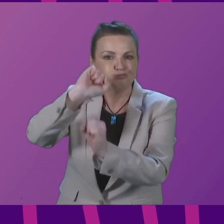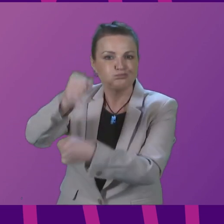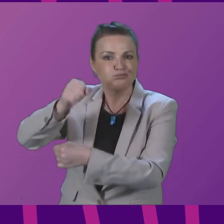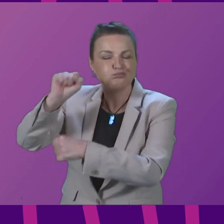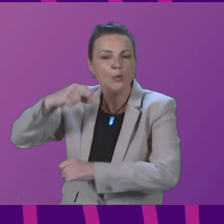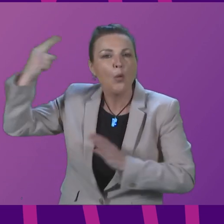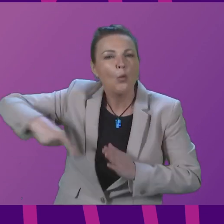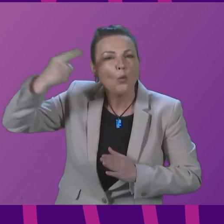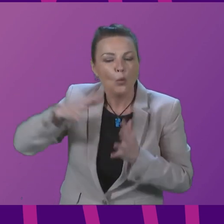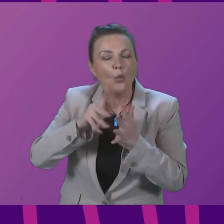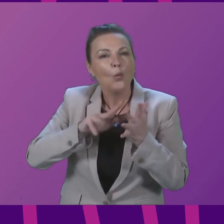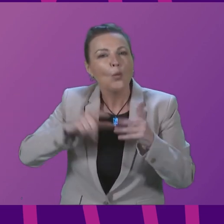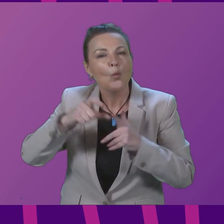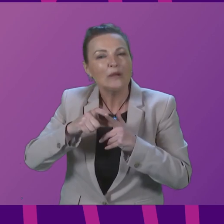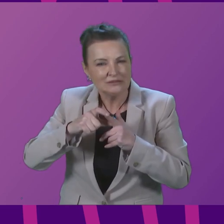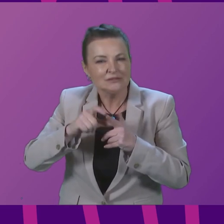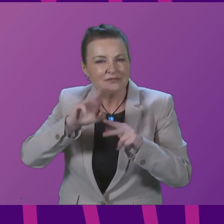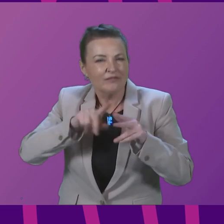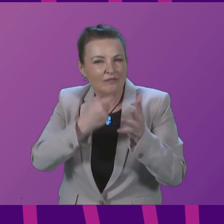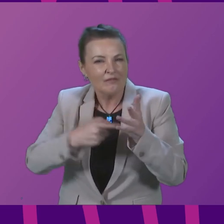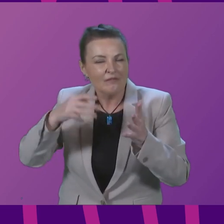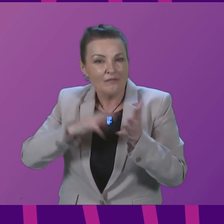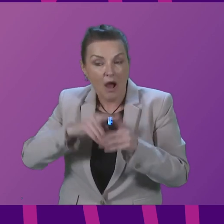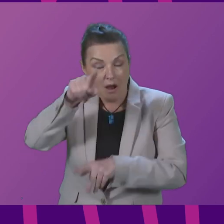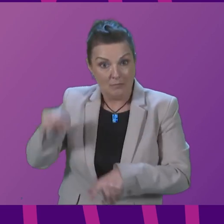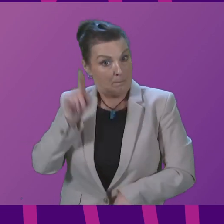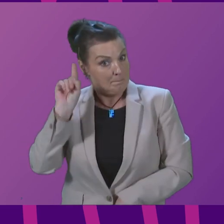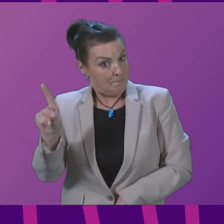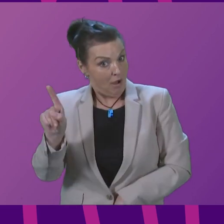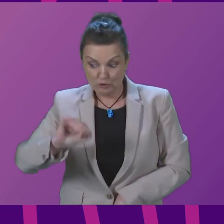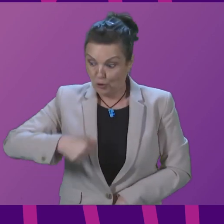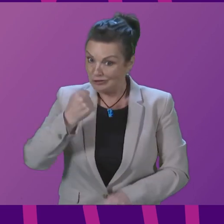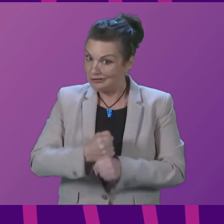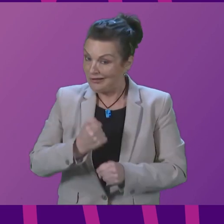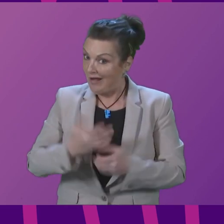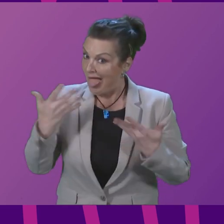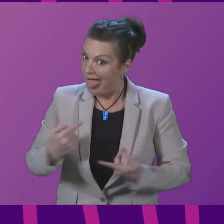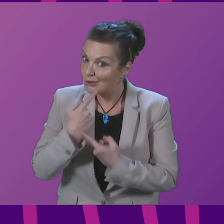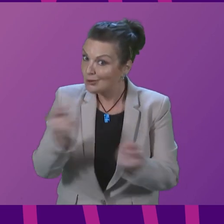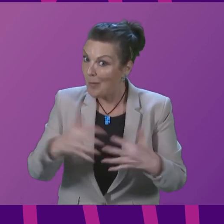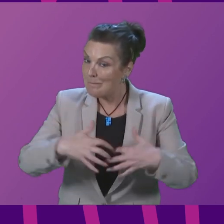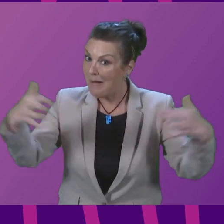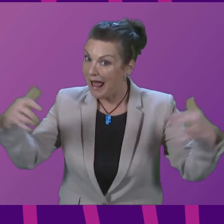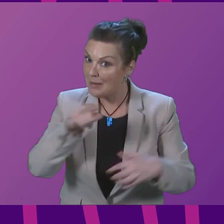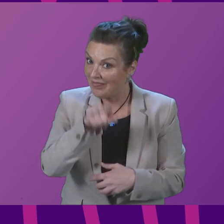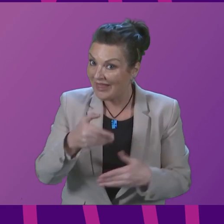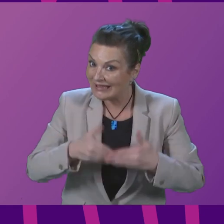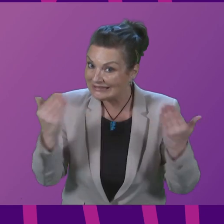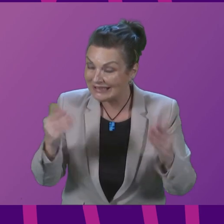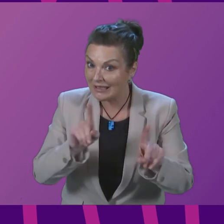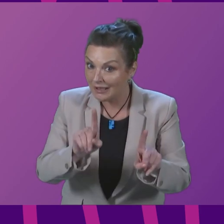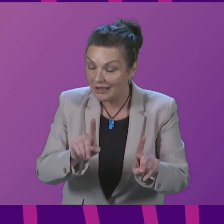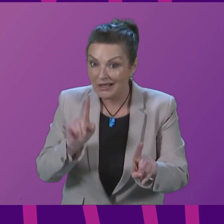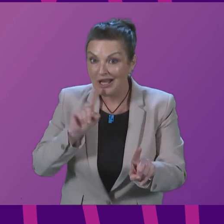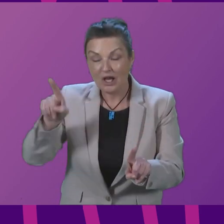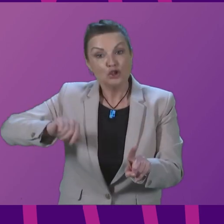What ministers didn't tell Parliament that day was that the Scottish Government and Crown Estate Scotland explicitly stopped companies